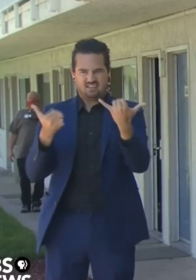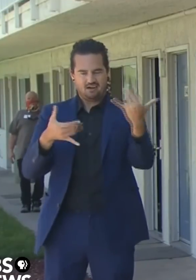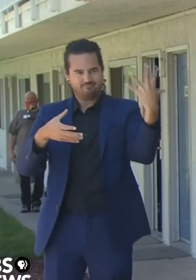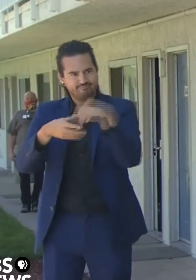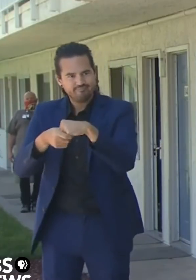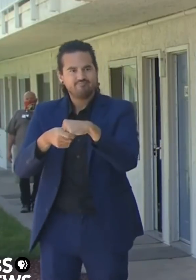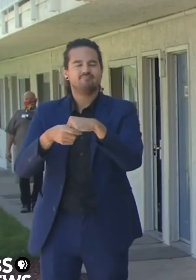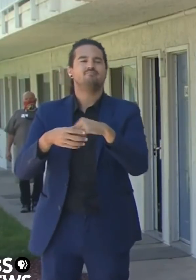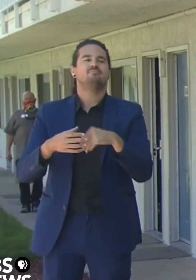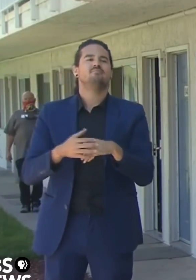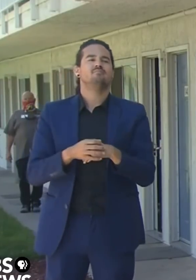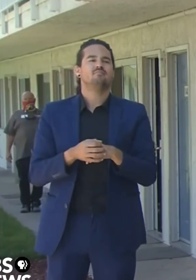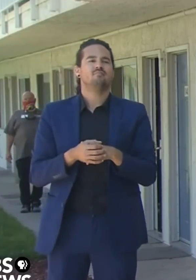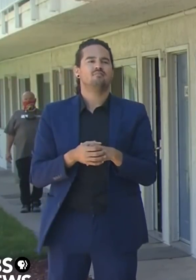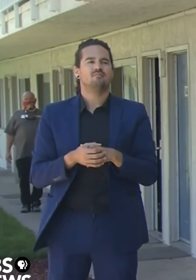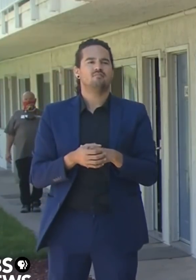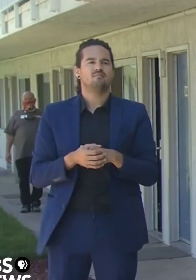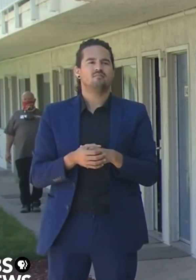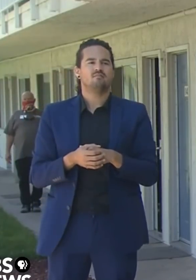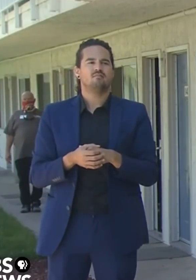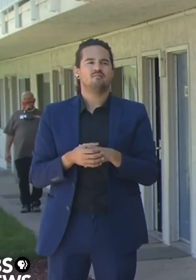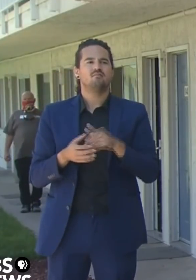and detailed announcement on enforcement tomorrow.